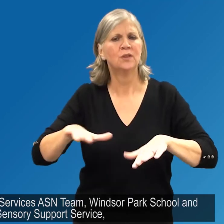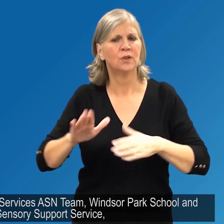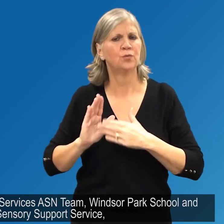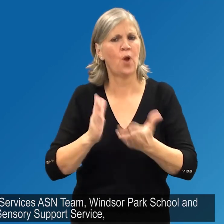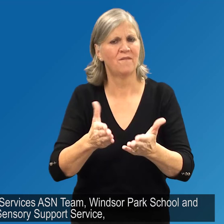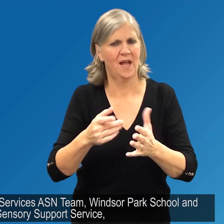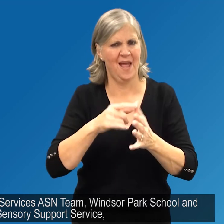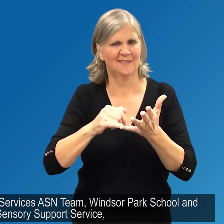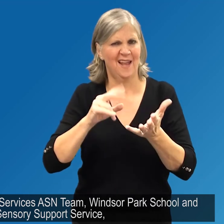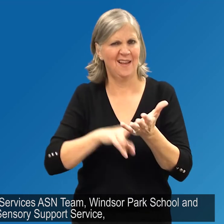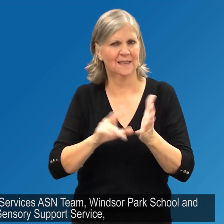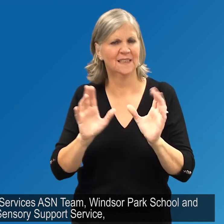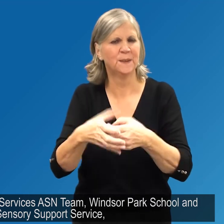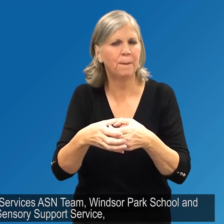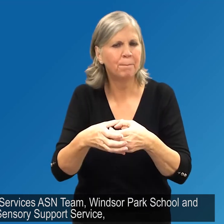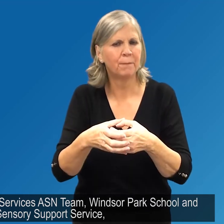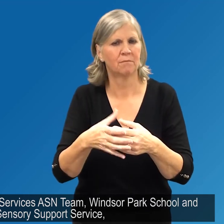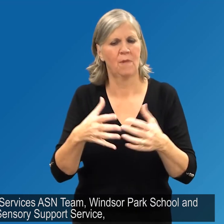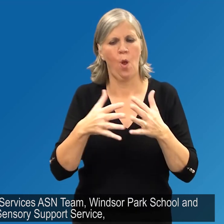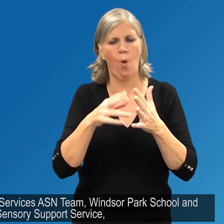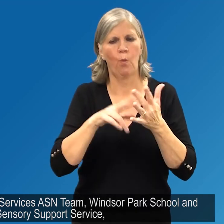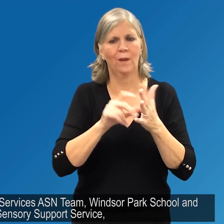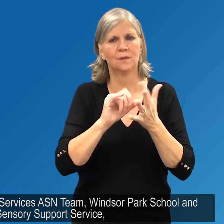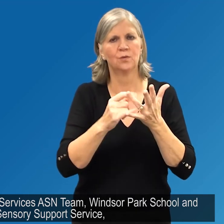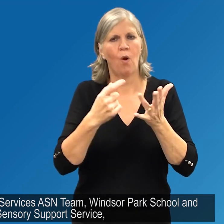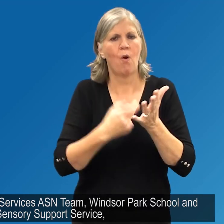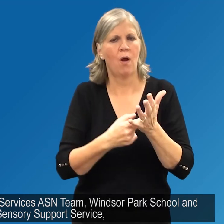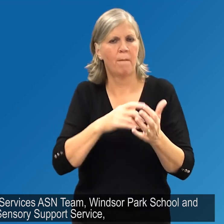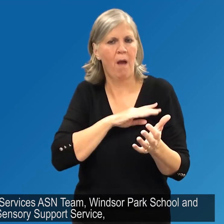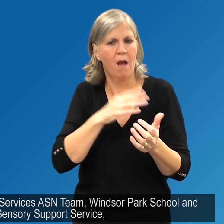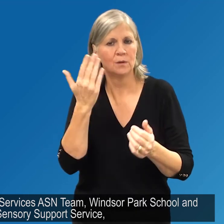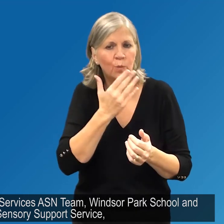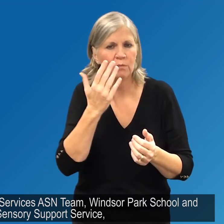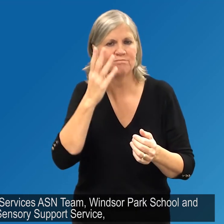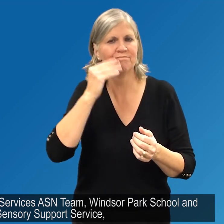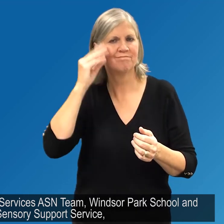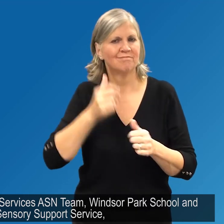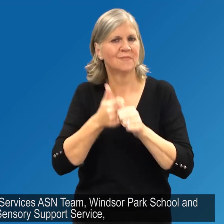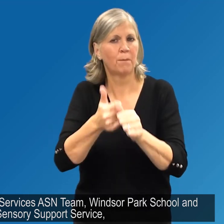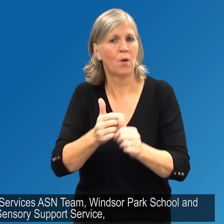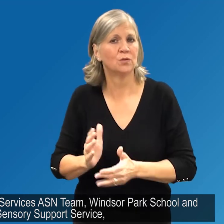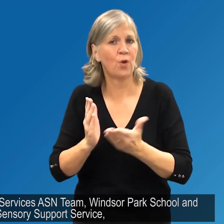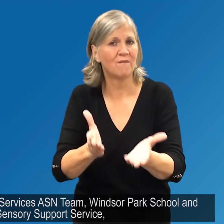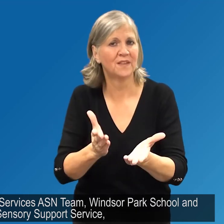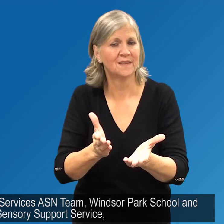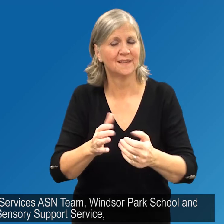Assigned to Children's Services ASN team, Windsor Park School and Sensory Support Service.